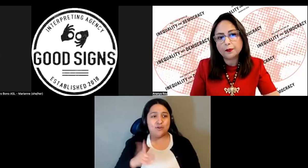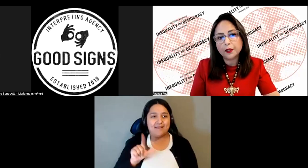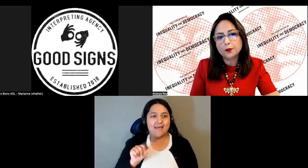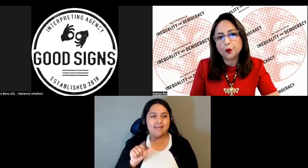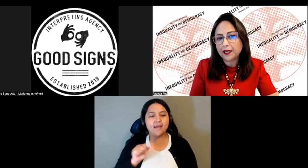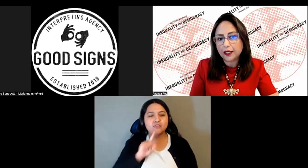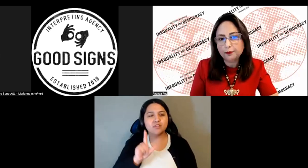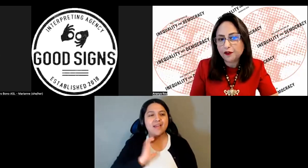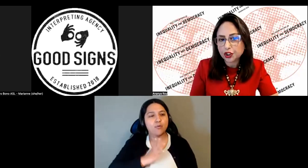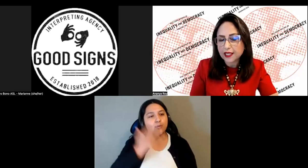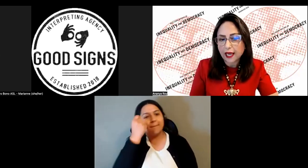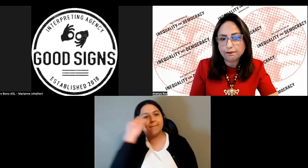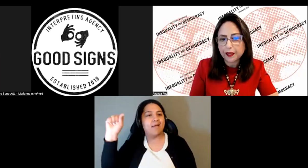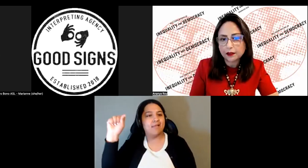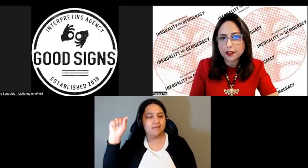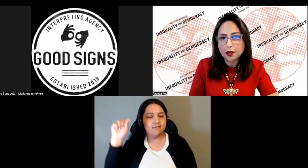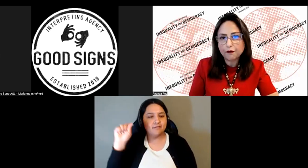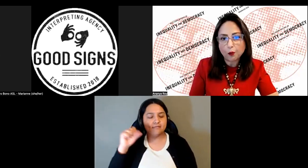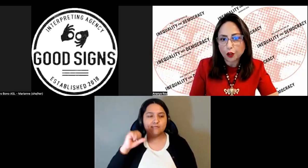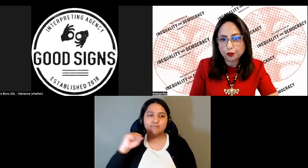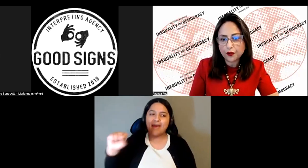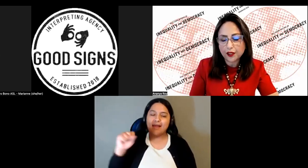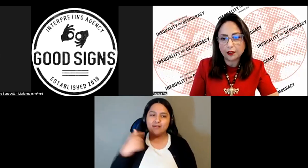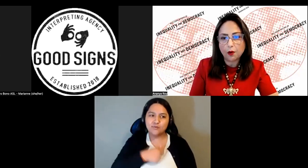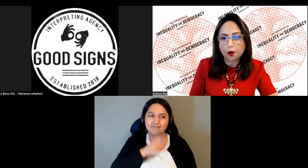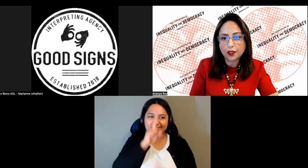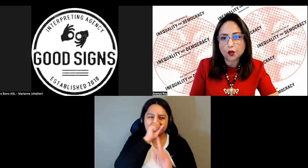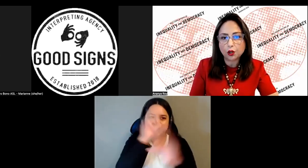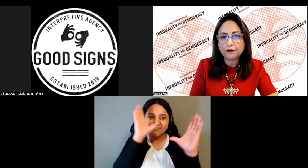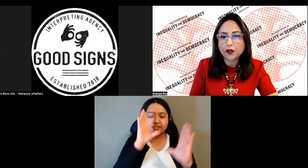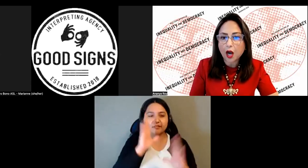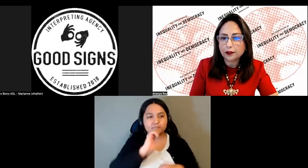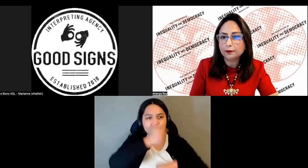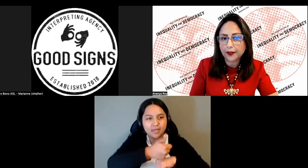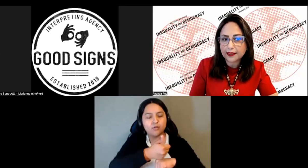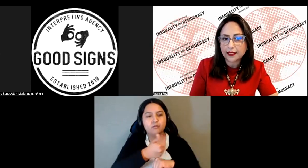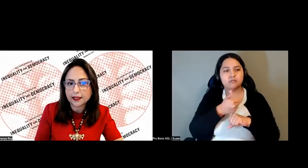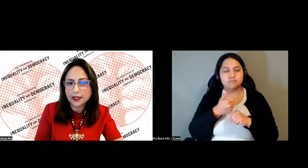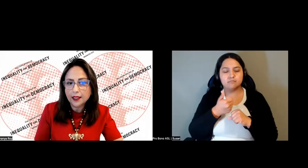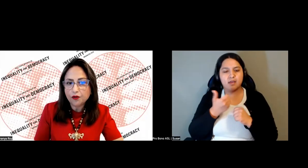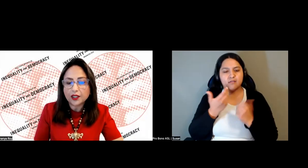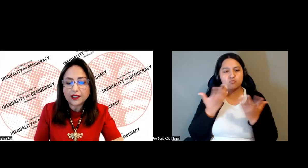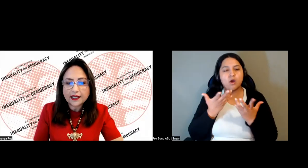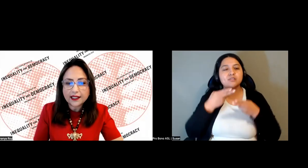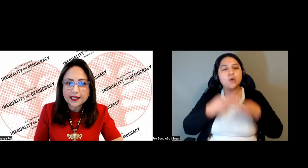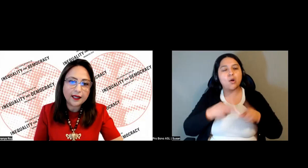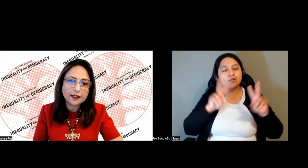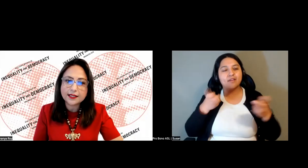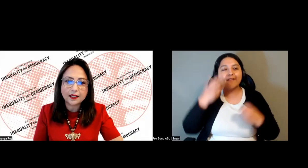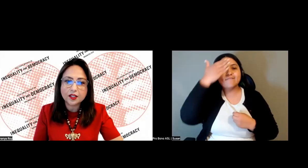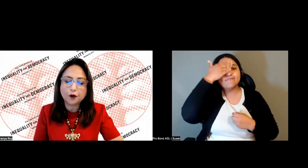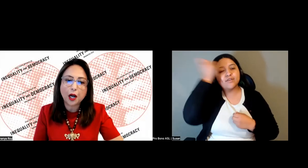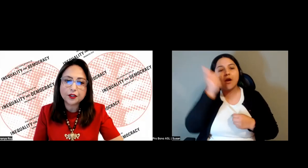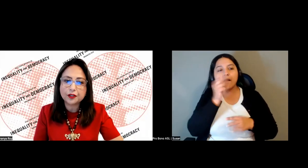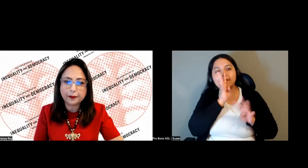municipalism will be envisioned and built from what Ruthie Gilmore has called forgotten places that contain the